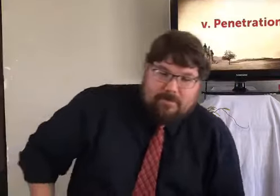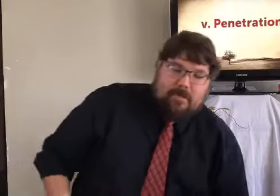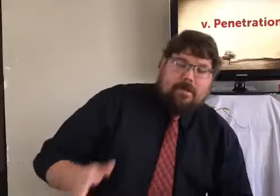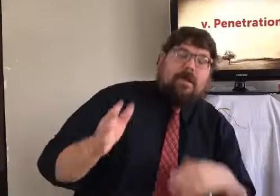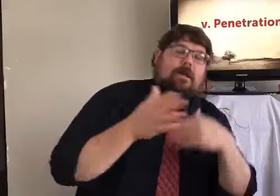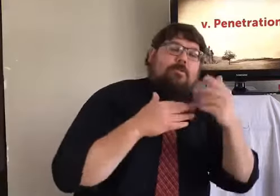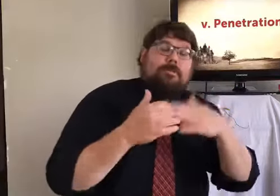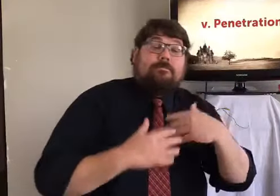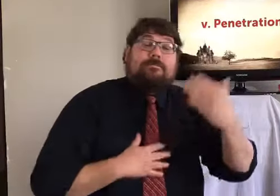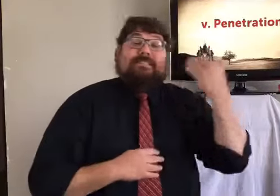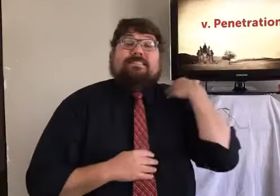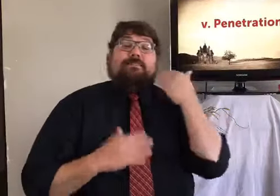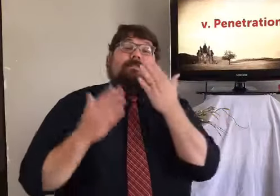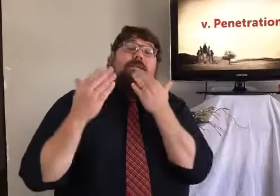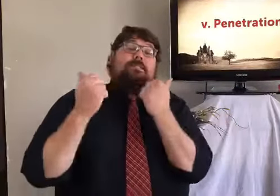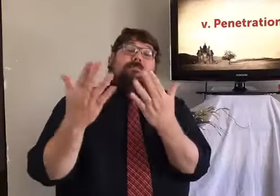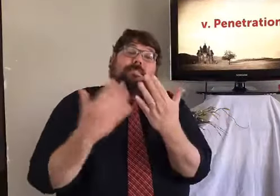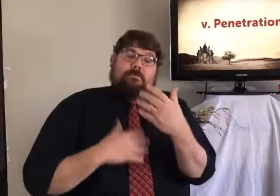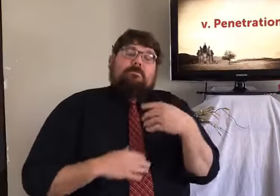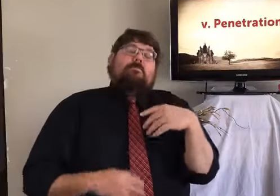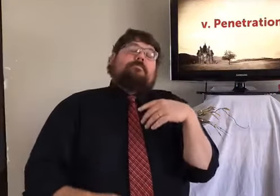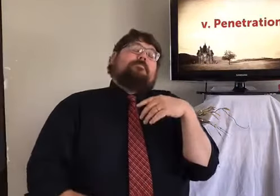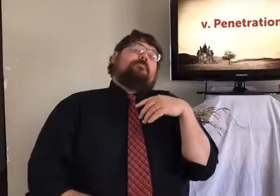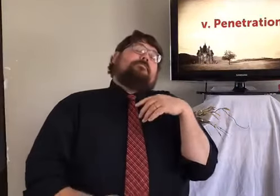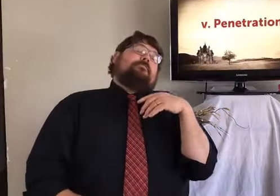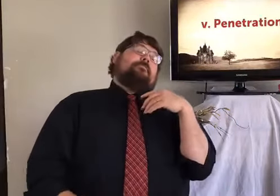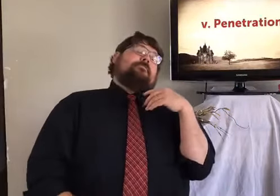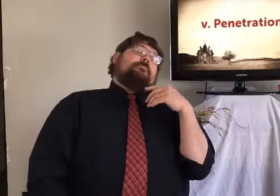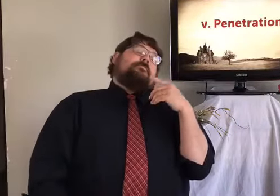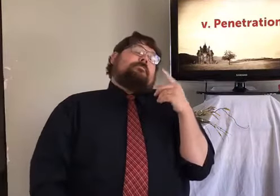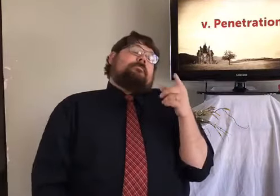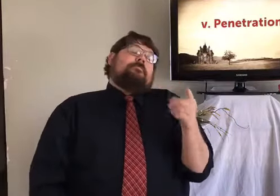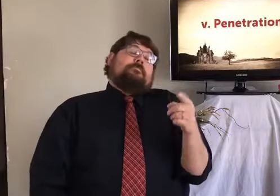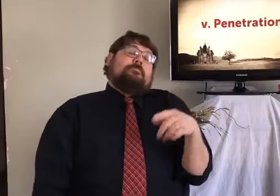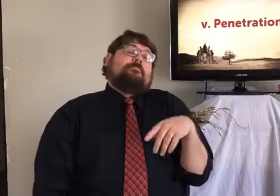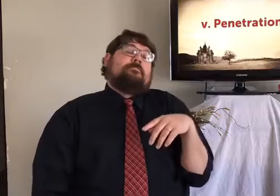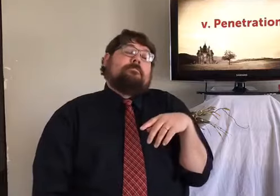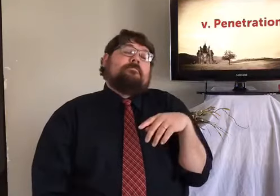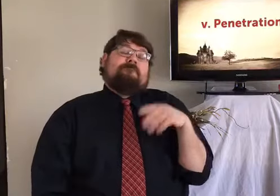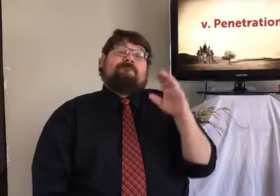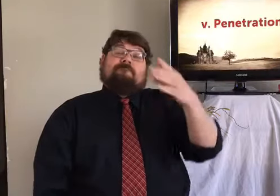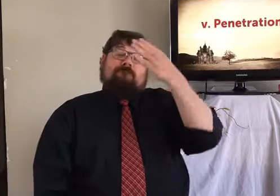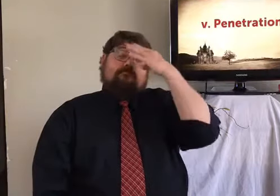And if not, we'll have to convert them, too. Anyway, so, for Thanksgiving this last year,